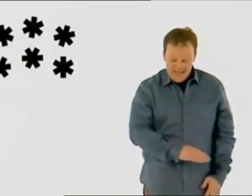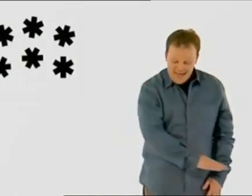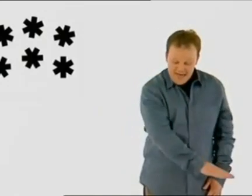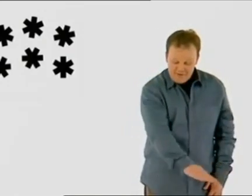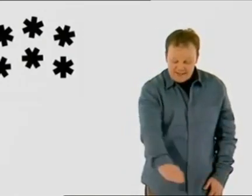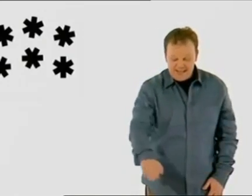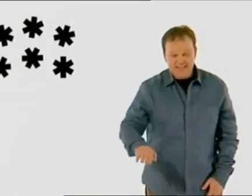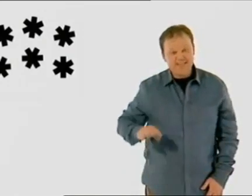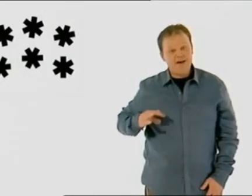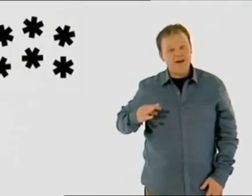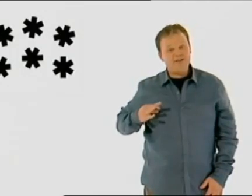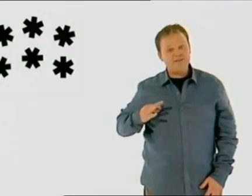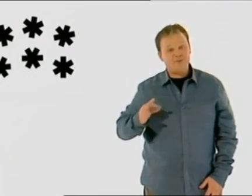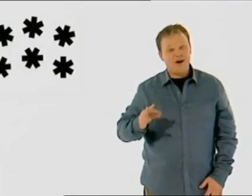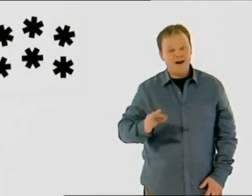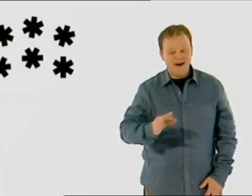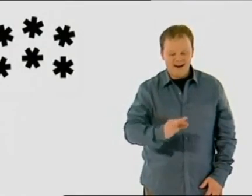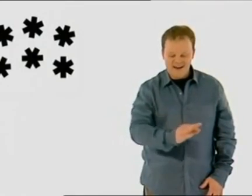everything turns white.